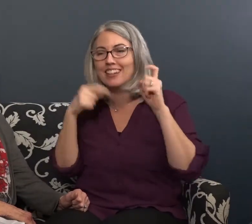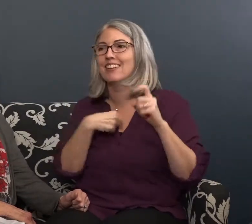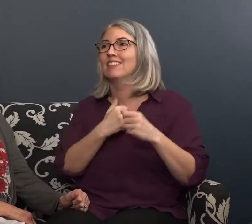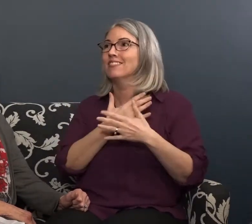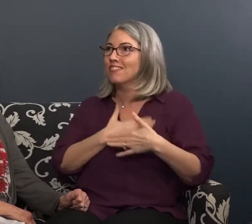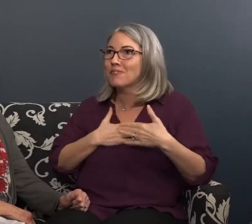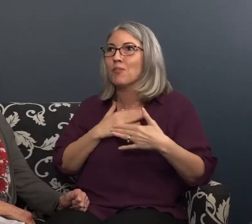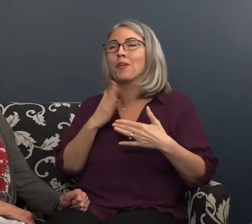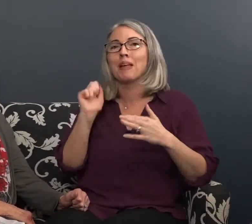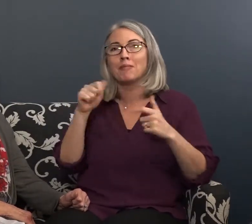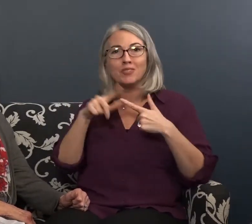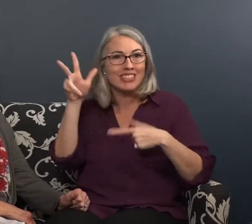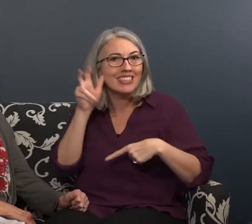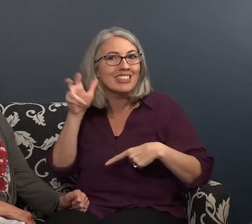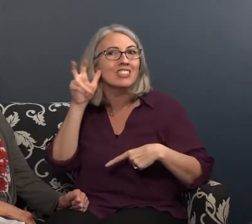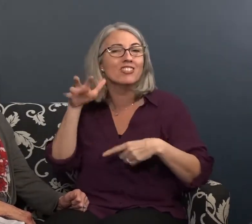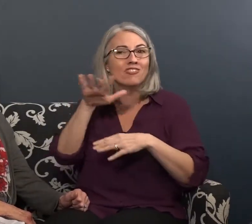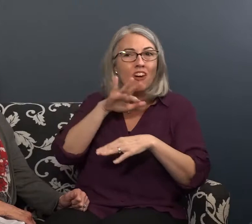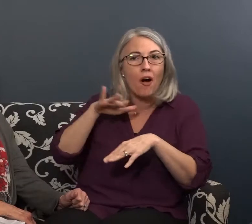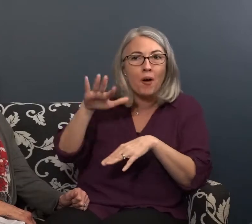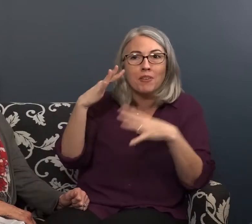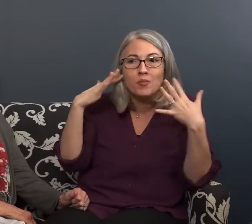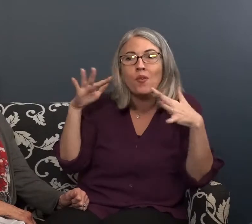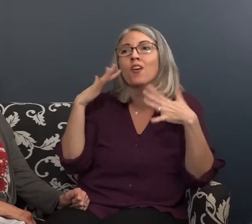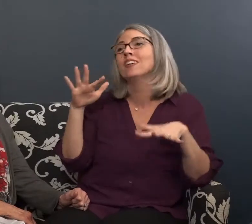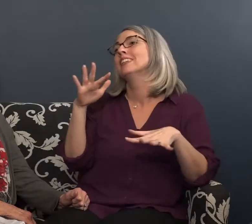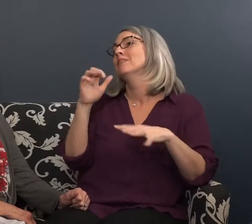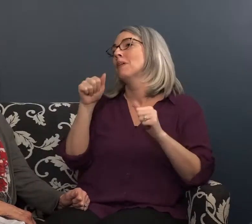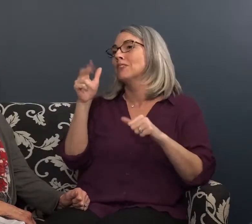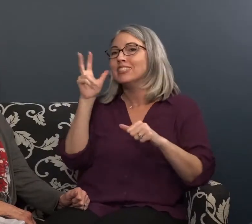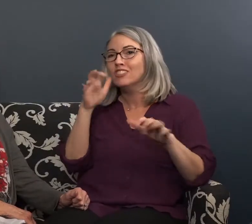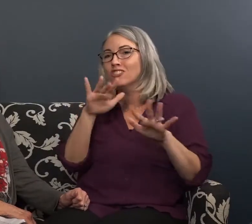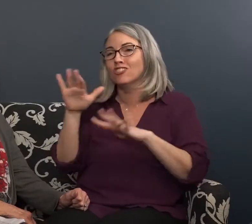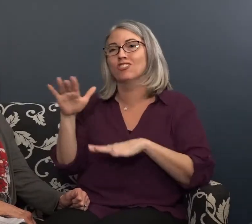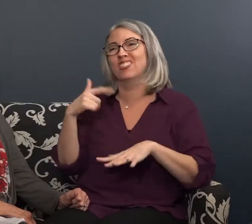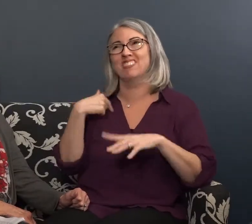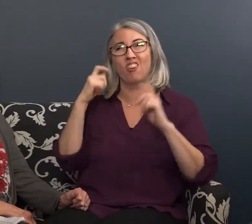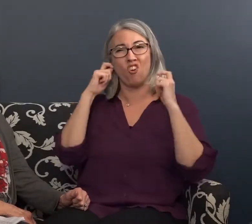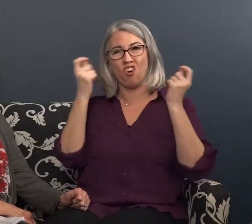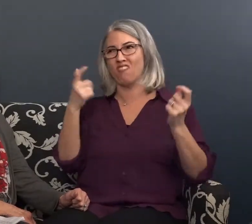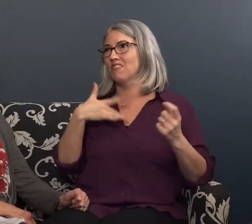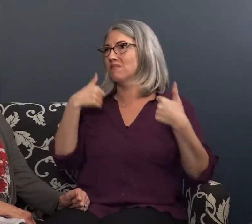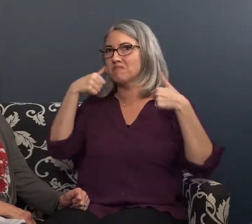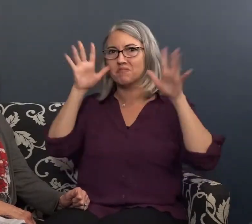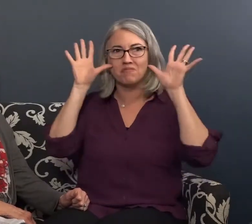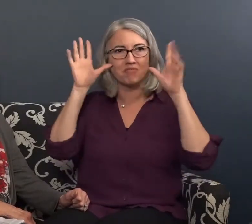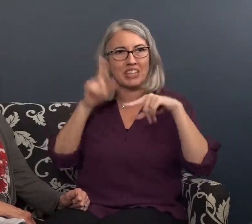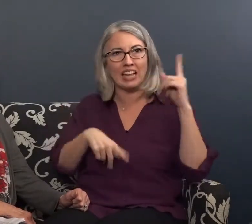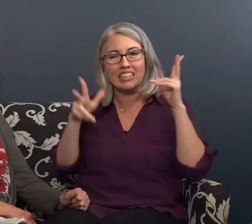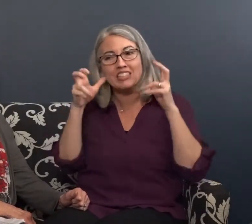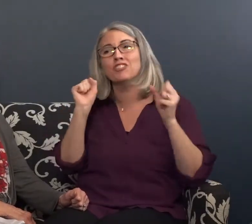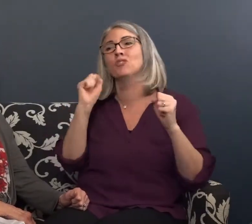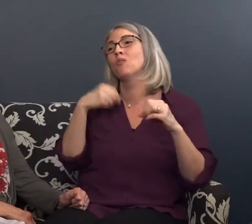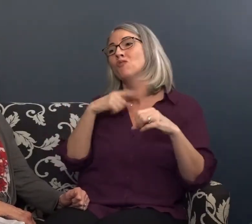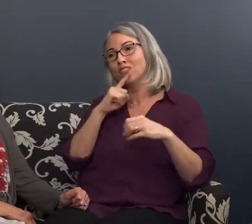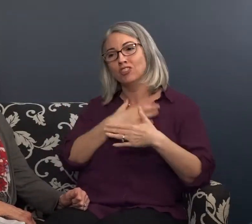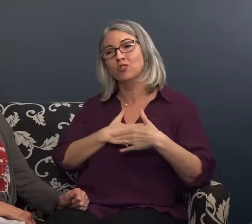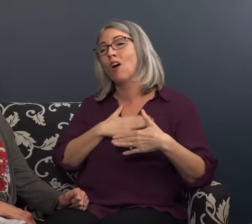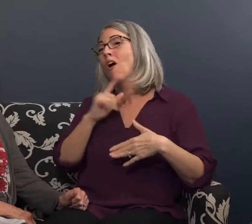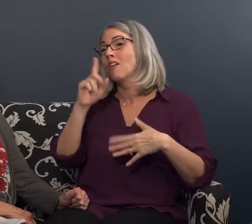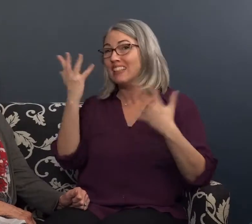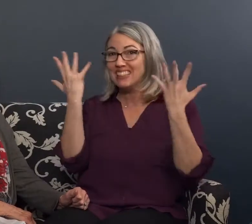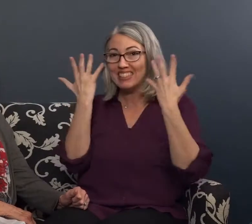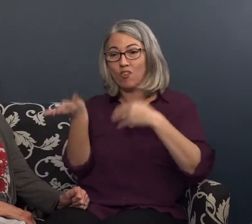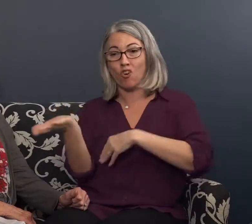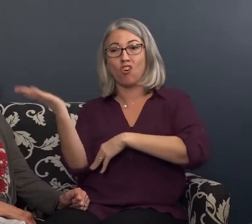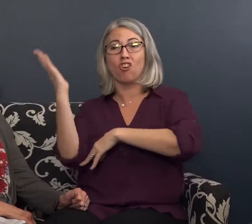aids and eventually I got to the point where I loved having them in I loved hearing the environmental noises around me and because when I didn't have